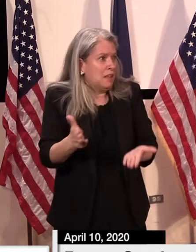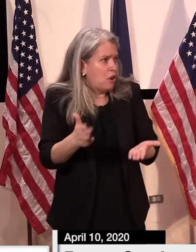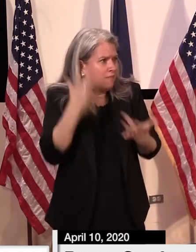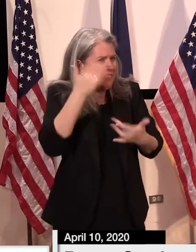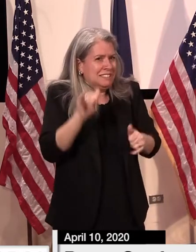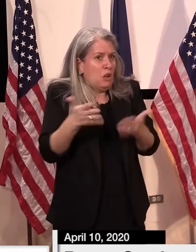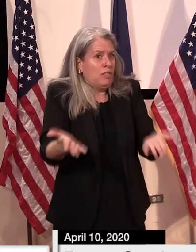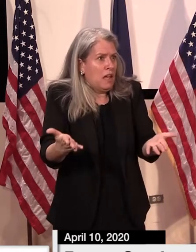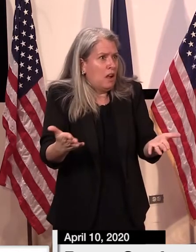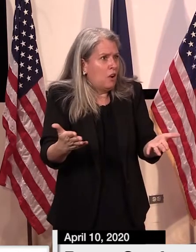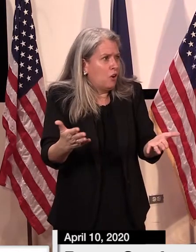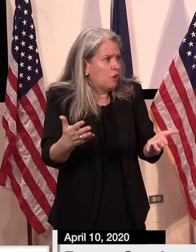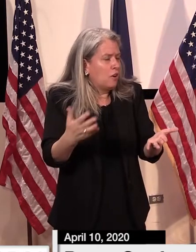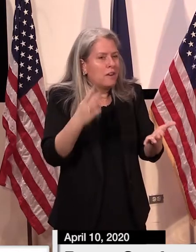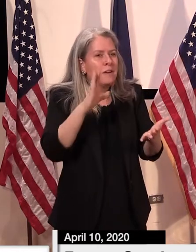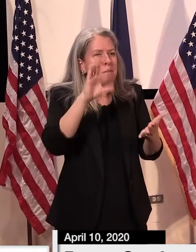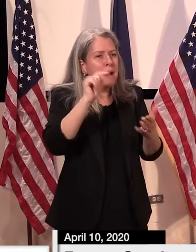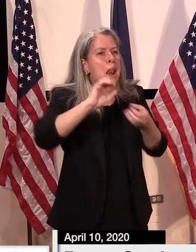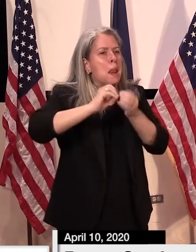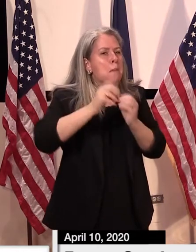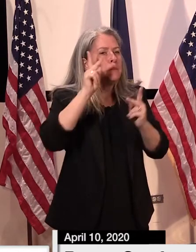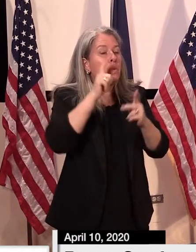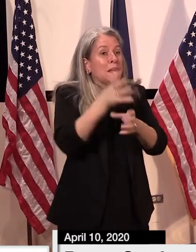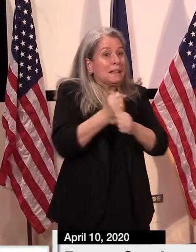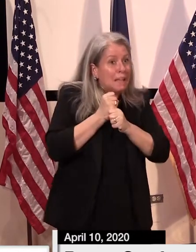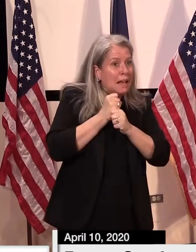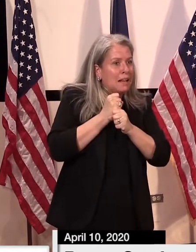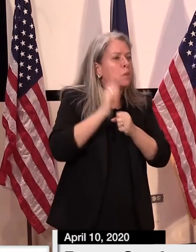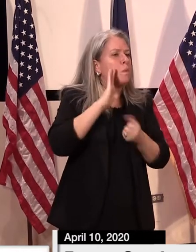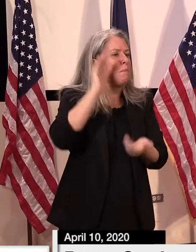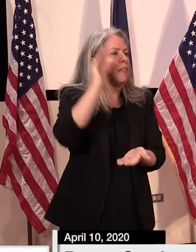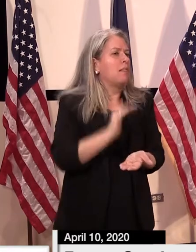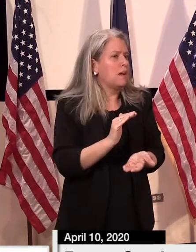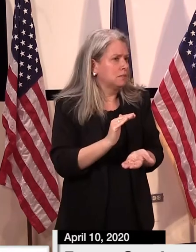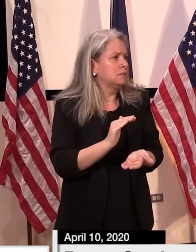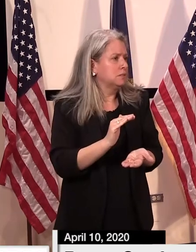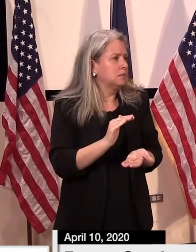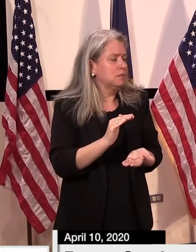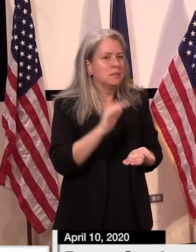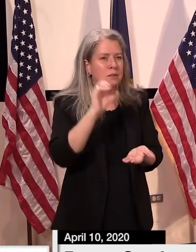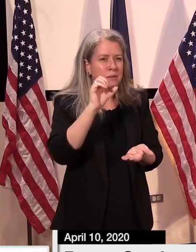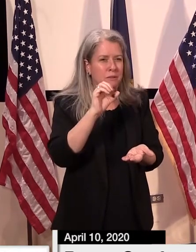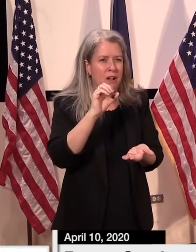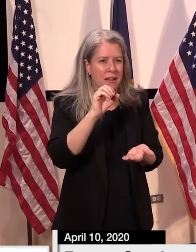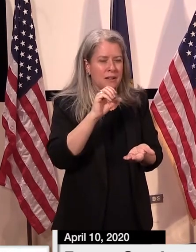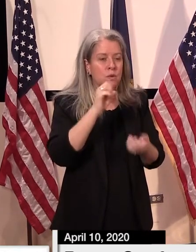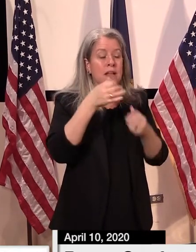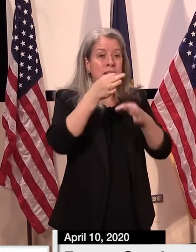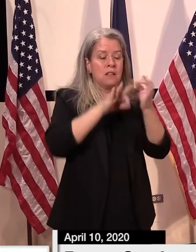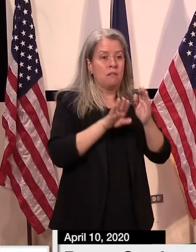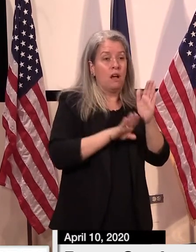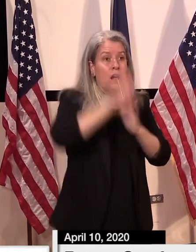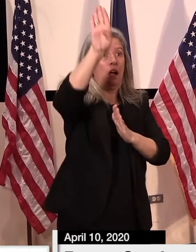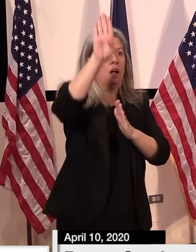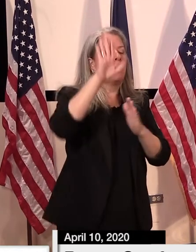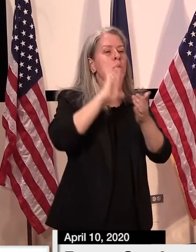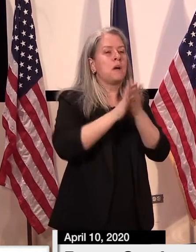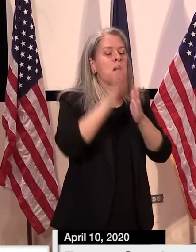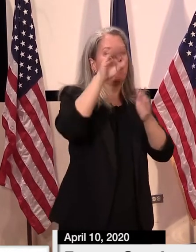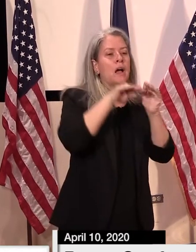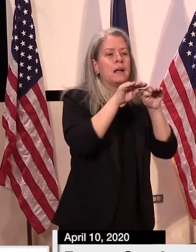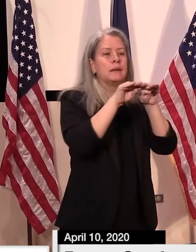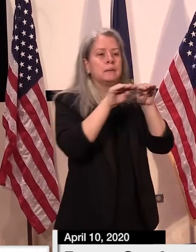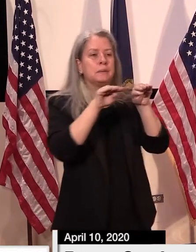we hope that before that next peak might occur, two things may have happened. Number one, there may be